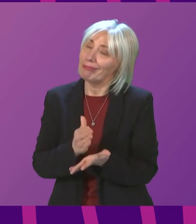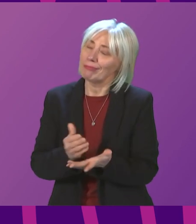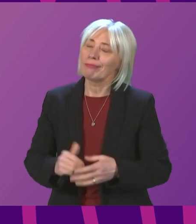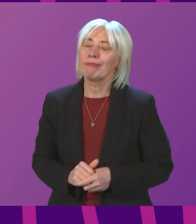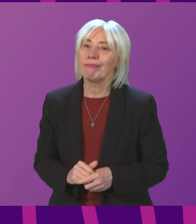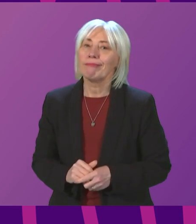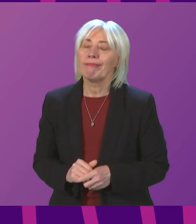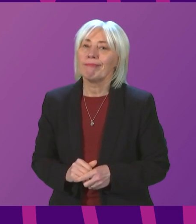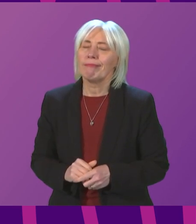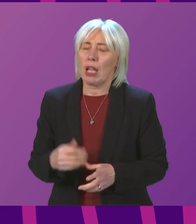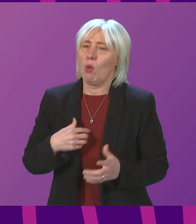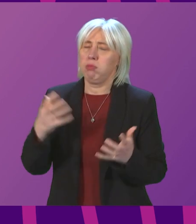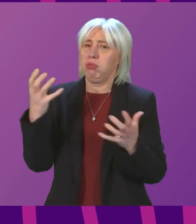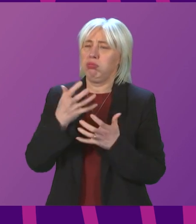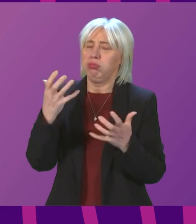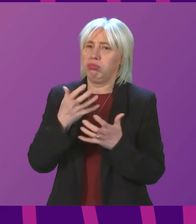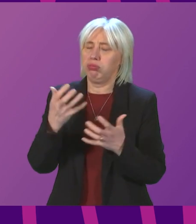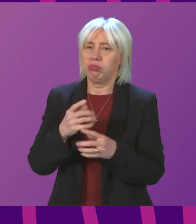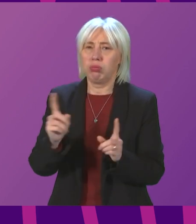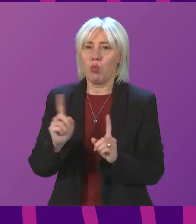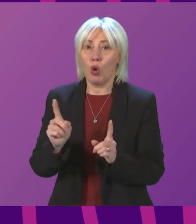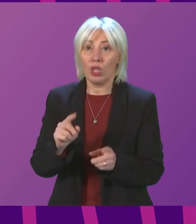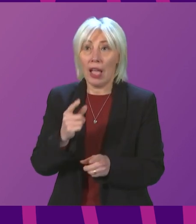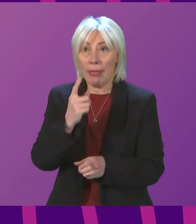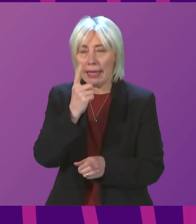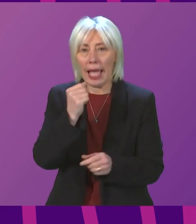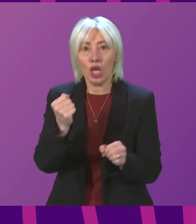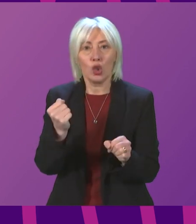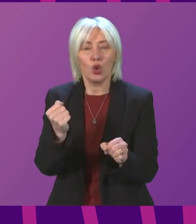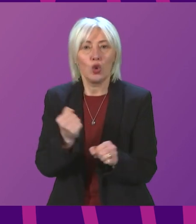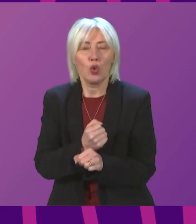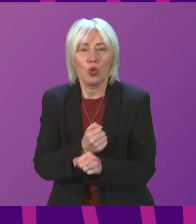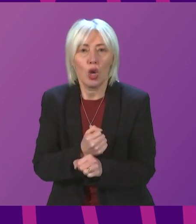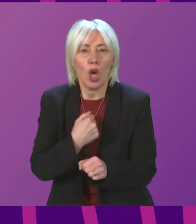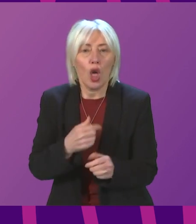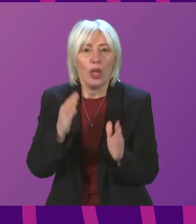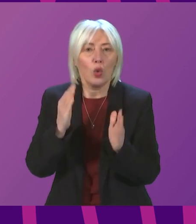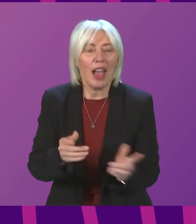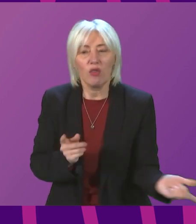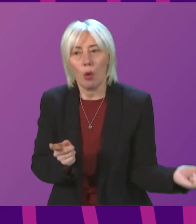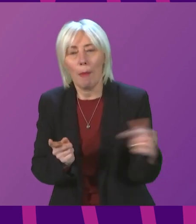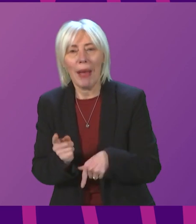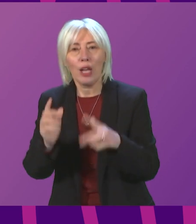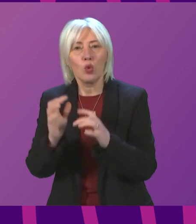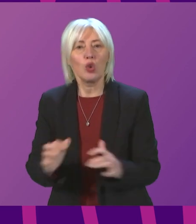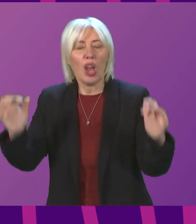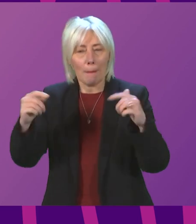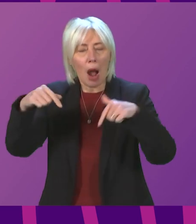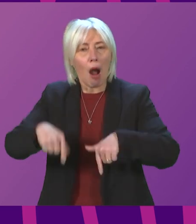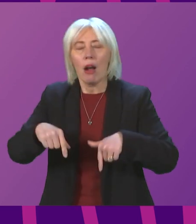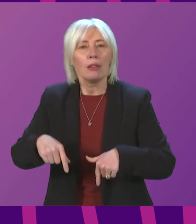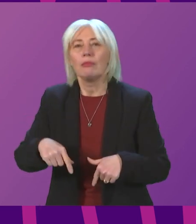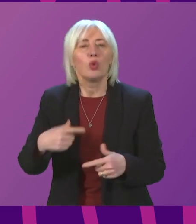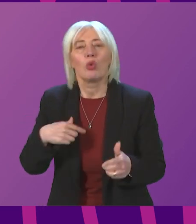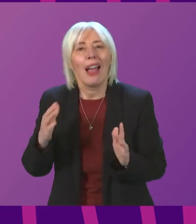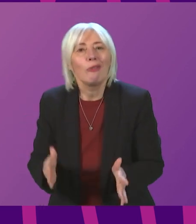And what is more worrying than anything is they could do all of that without ever coming back into this chamber and this parliament. These